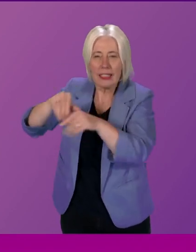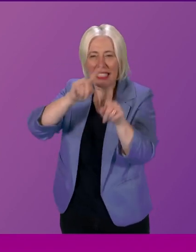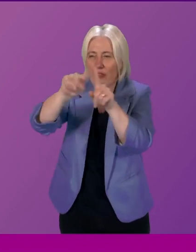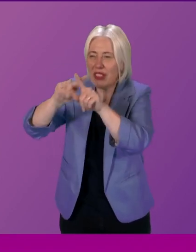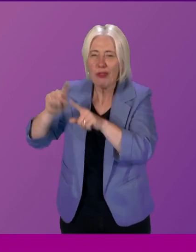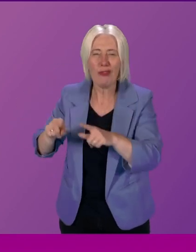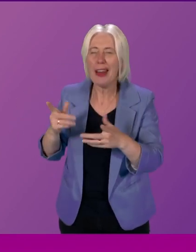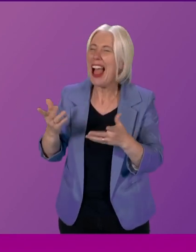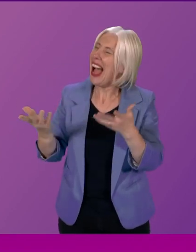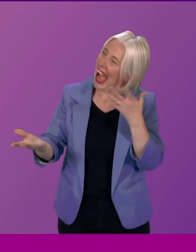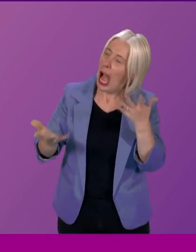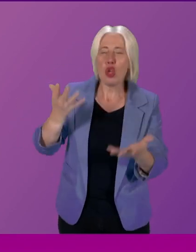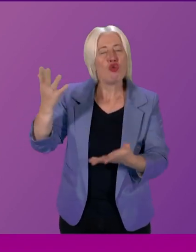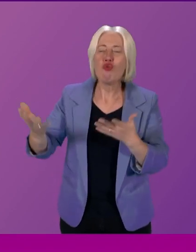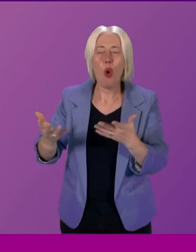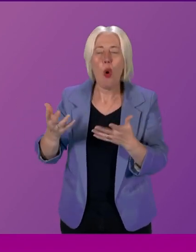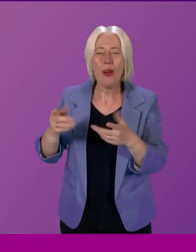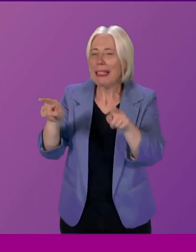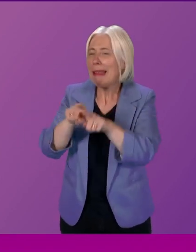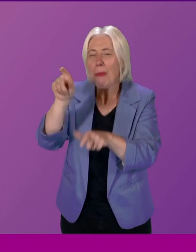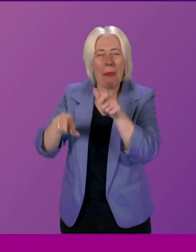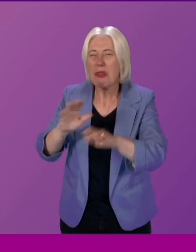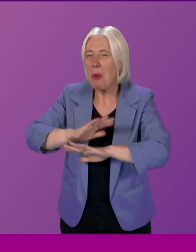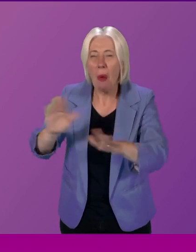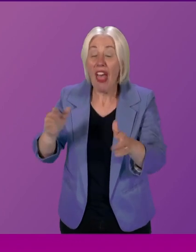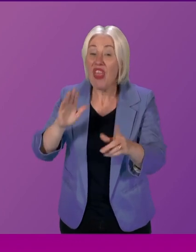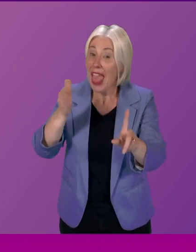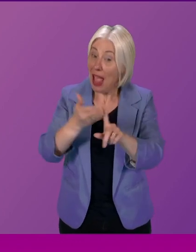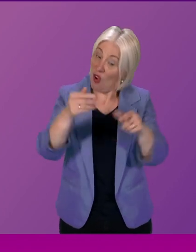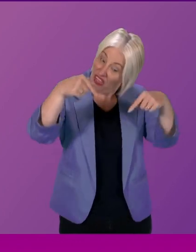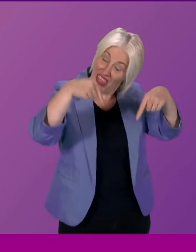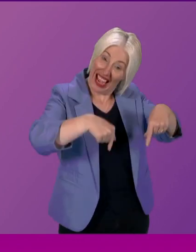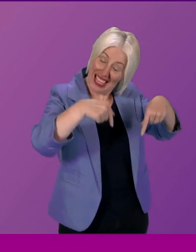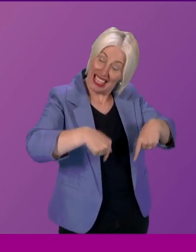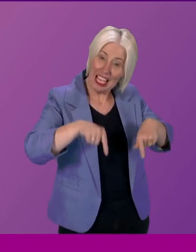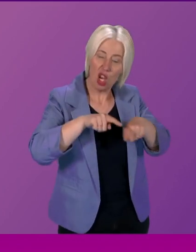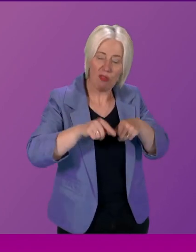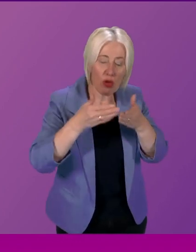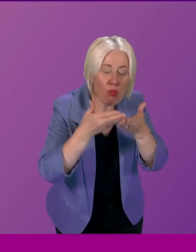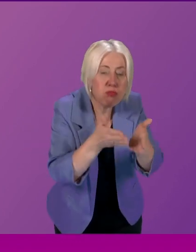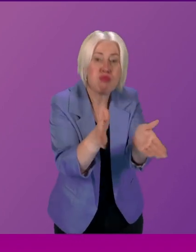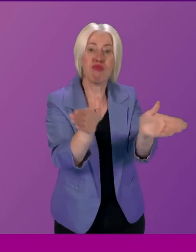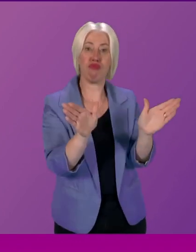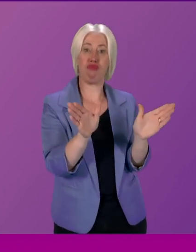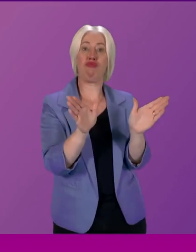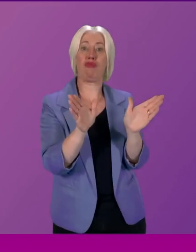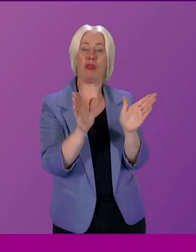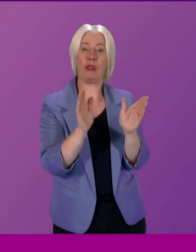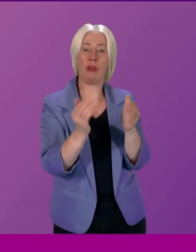elected officials and others. Actually, the point of this is to widen participation beyond